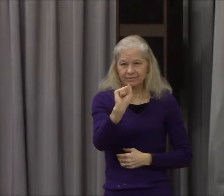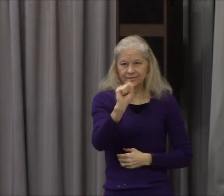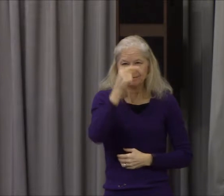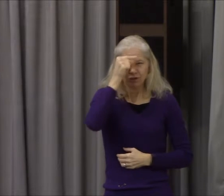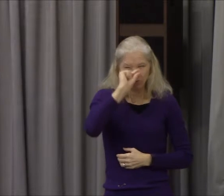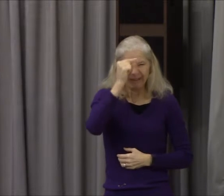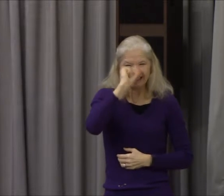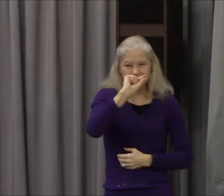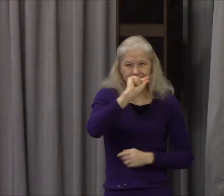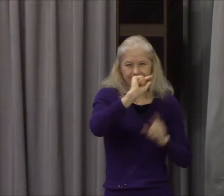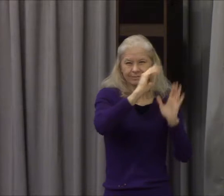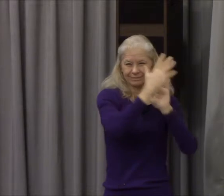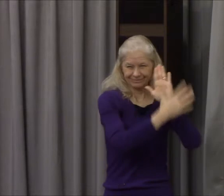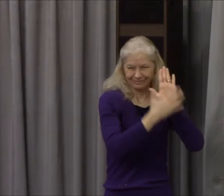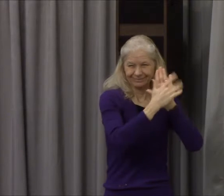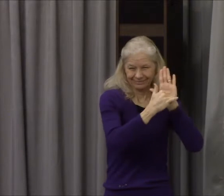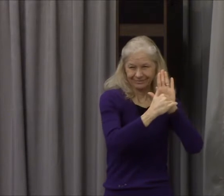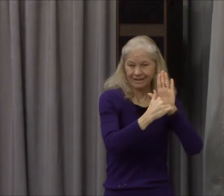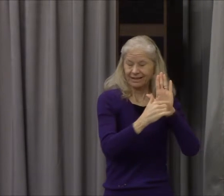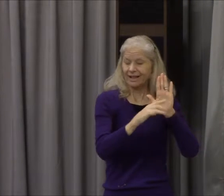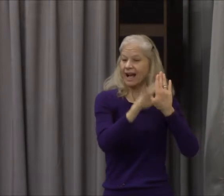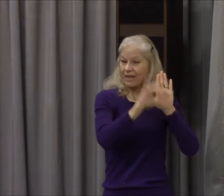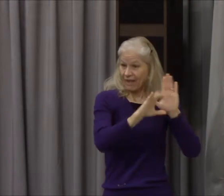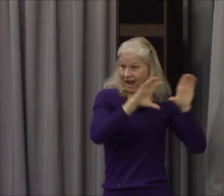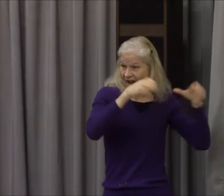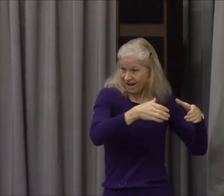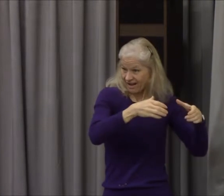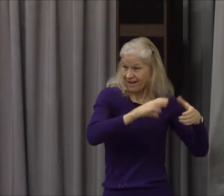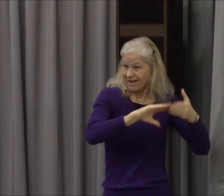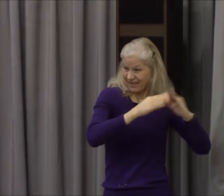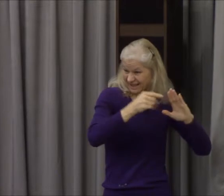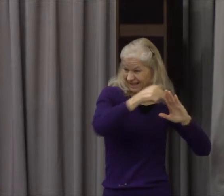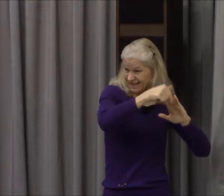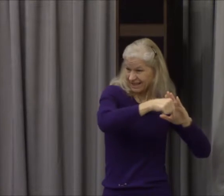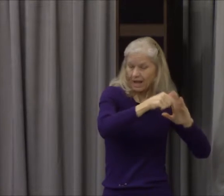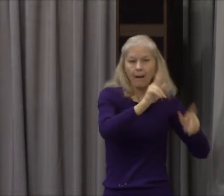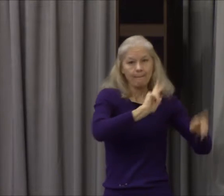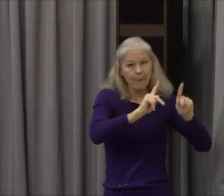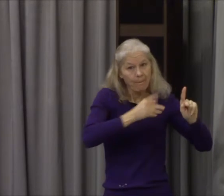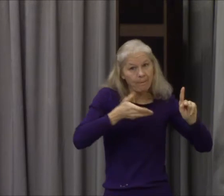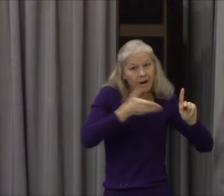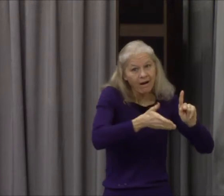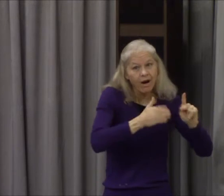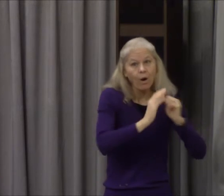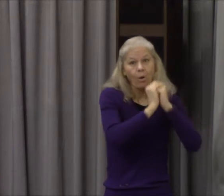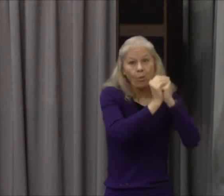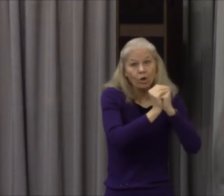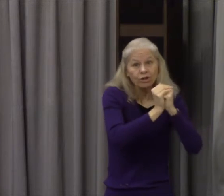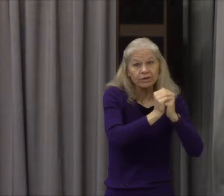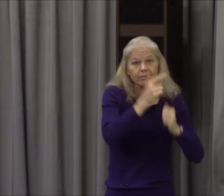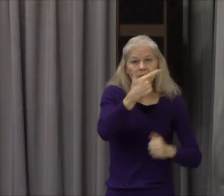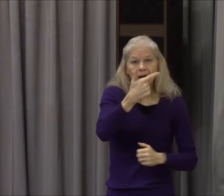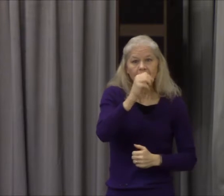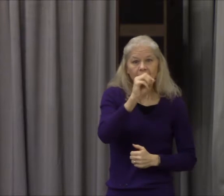worshipped. And he says in his speaking there in Acts 17, 23, As I passed by, I beheld your devotions,